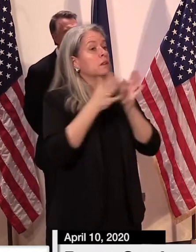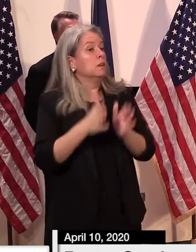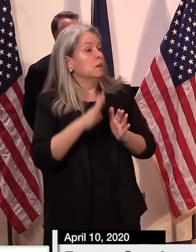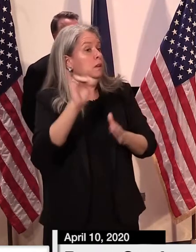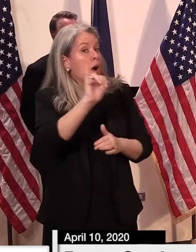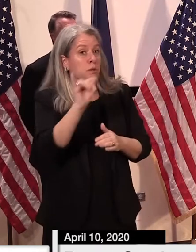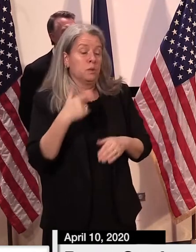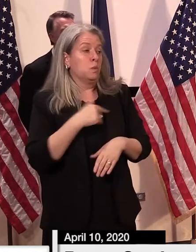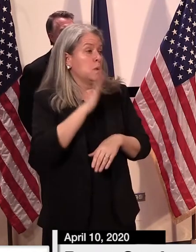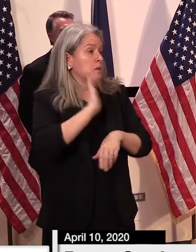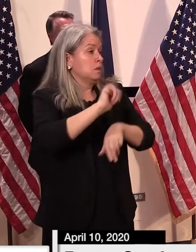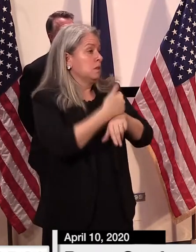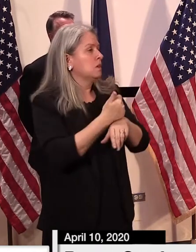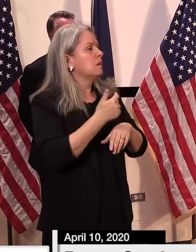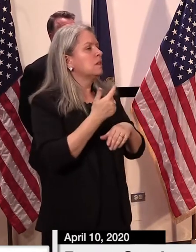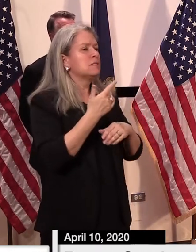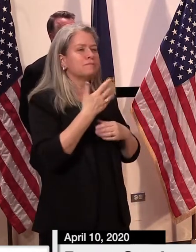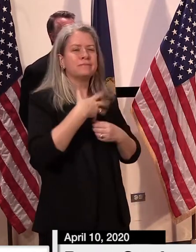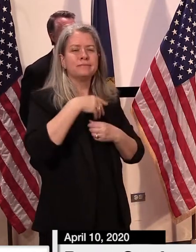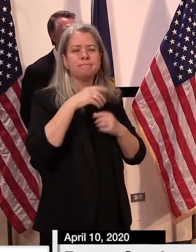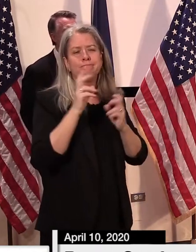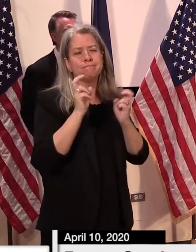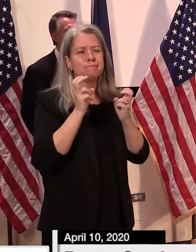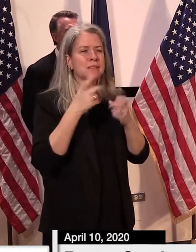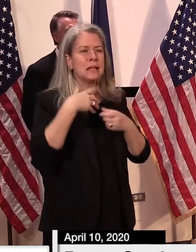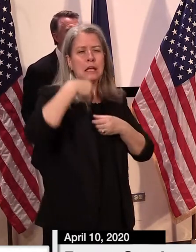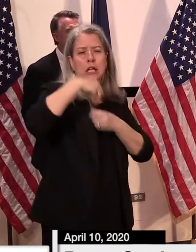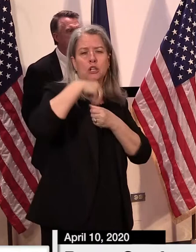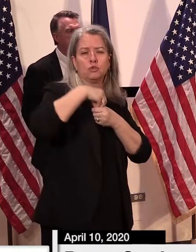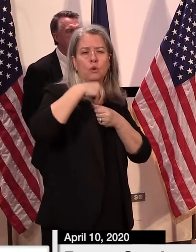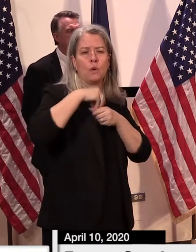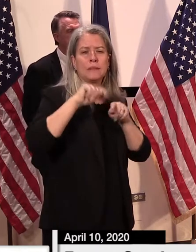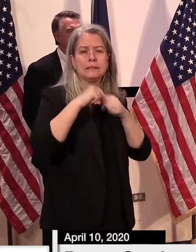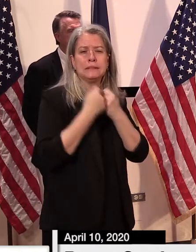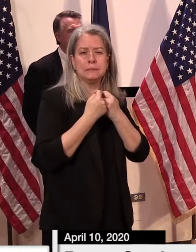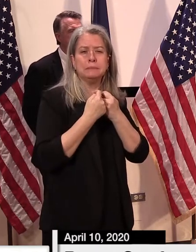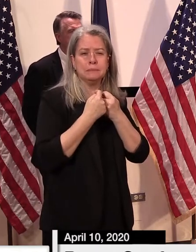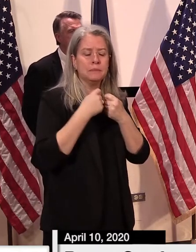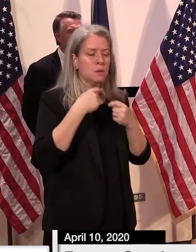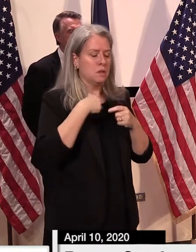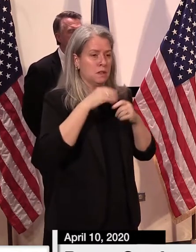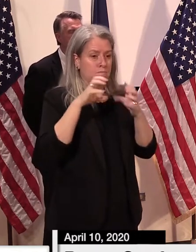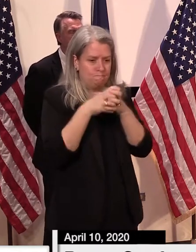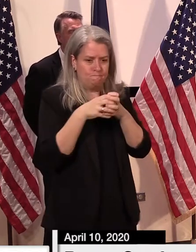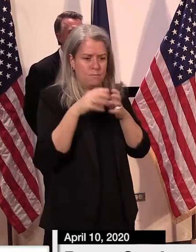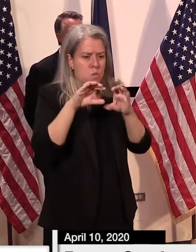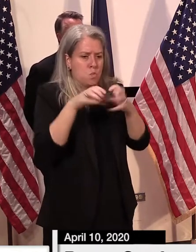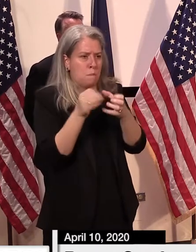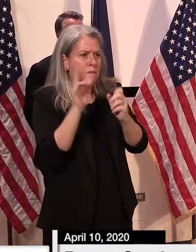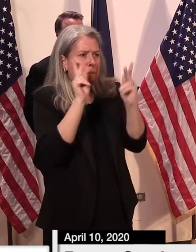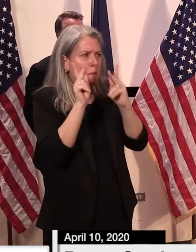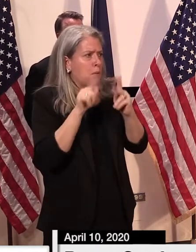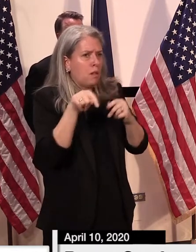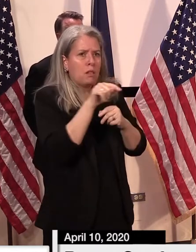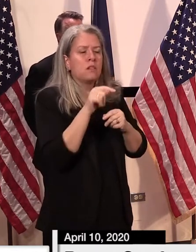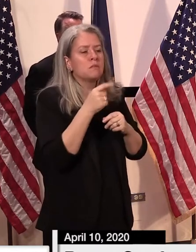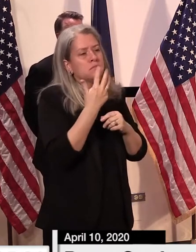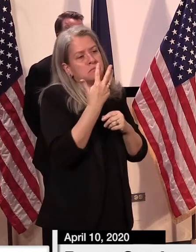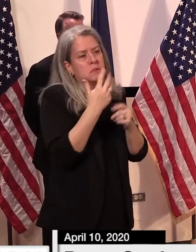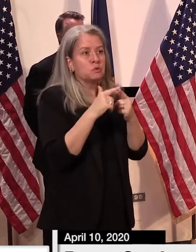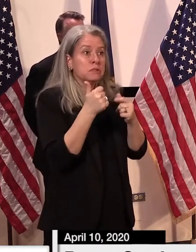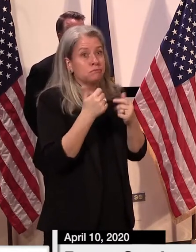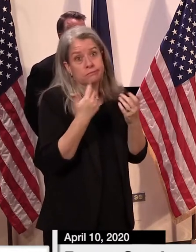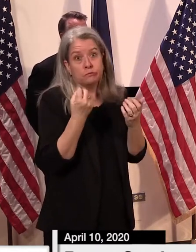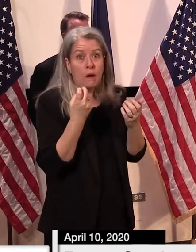we're launching a series of special internal teams that will be devoted to clearing issues, and these are groups ranging from 5 to